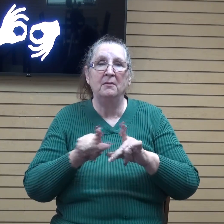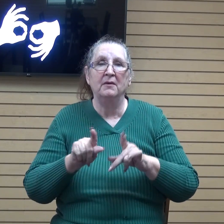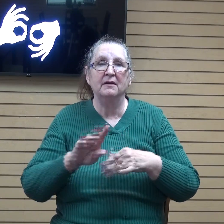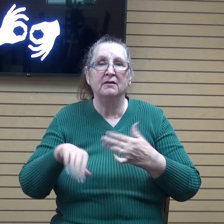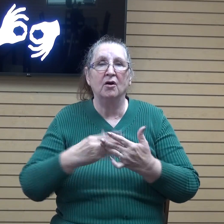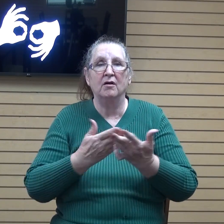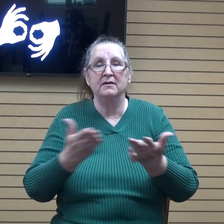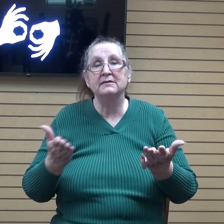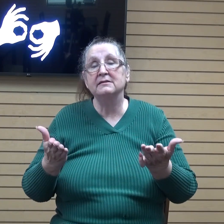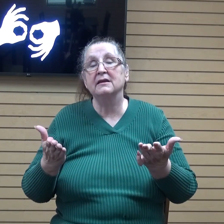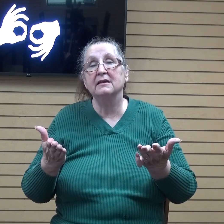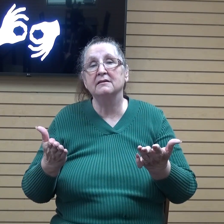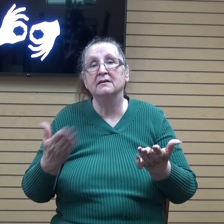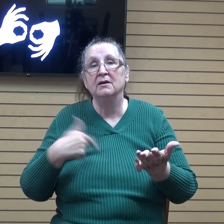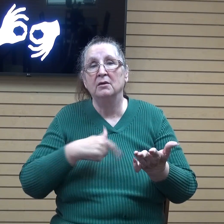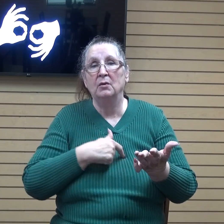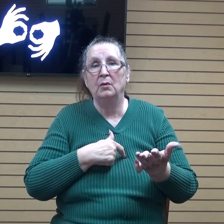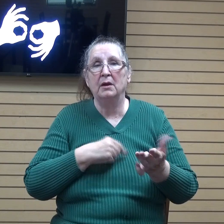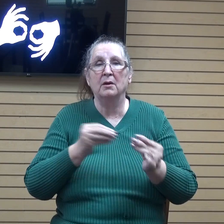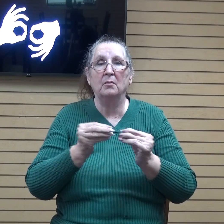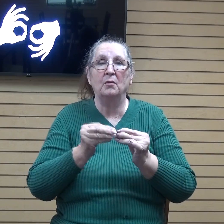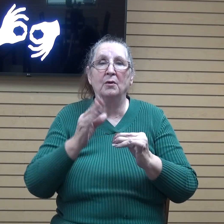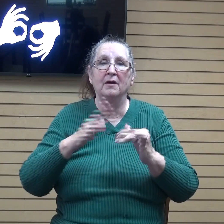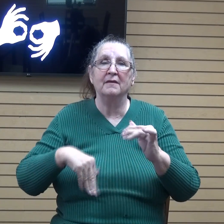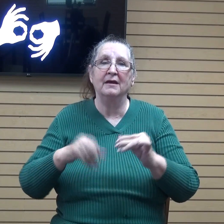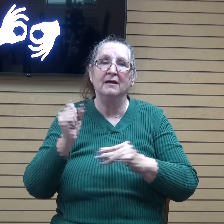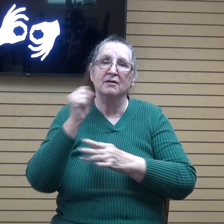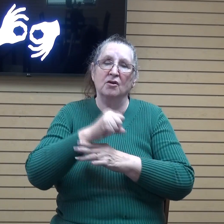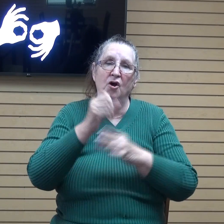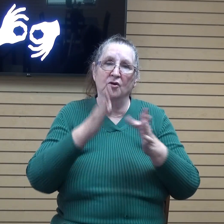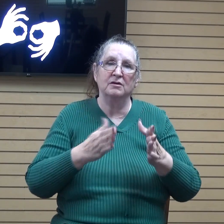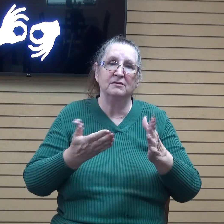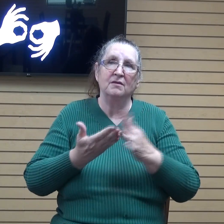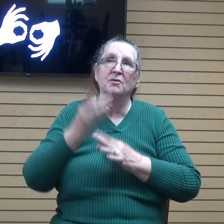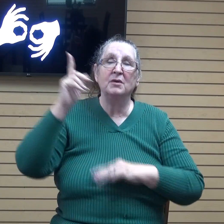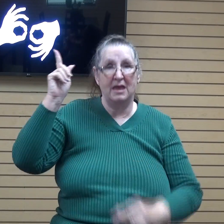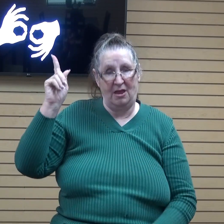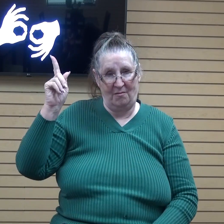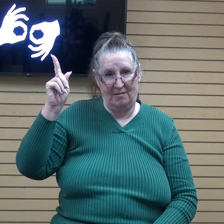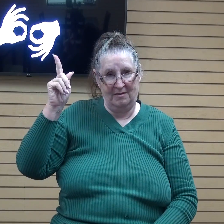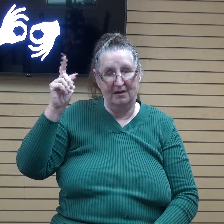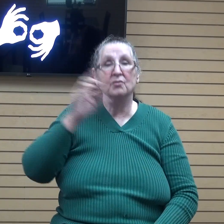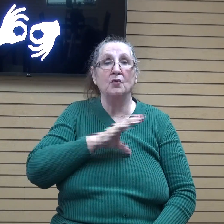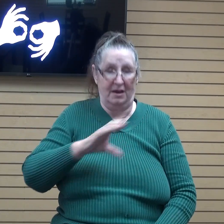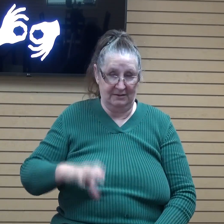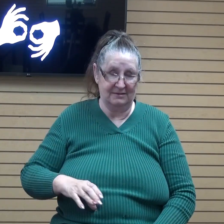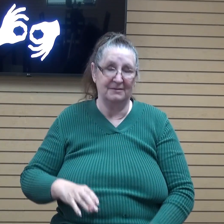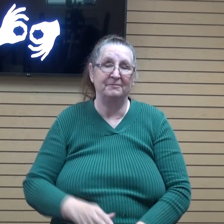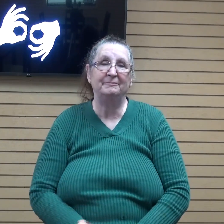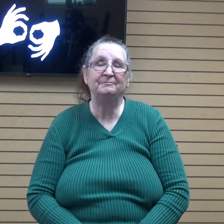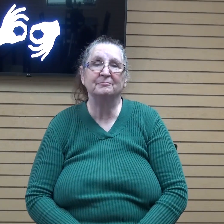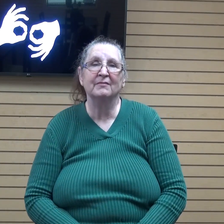these things we are more than conquerors through him that is christ who loved us